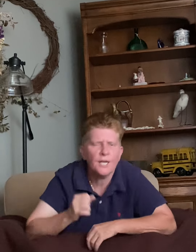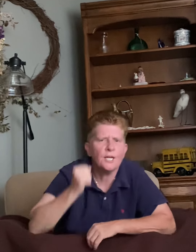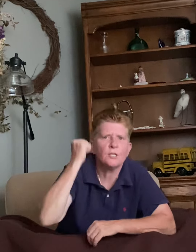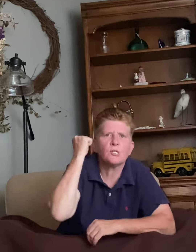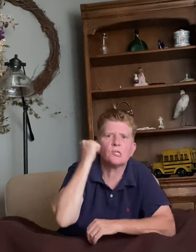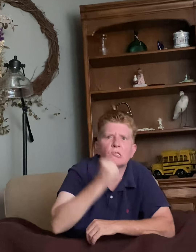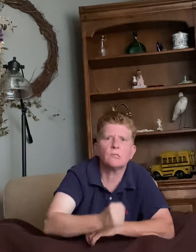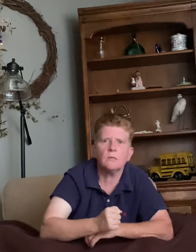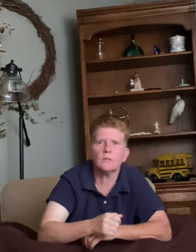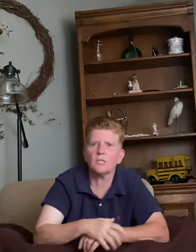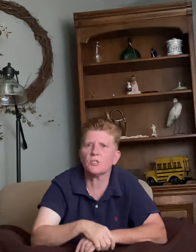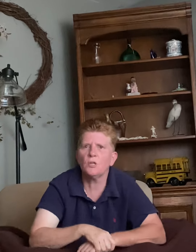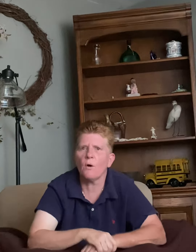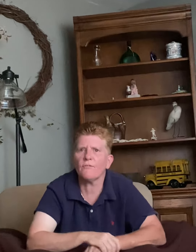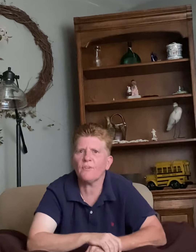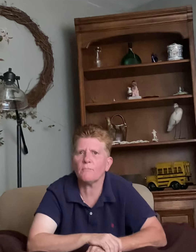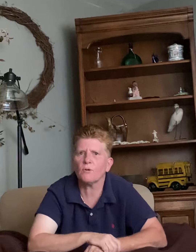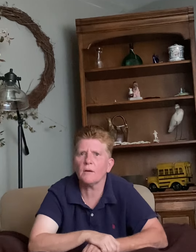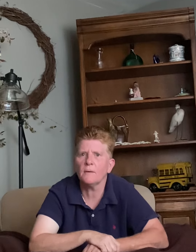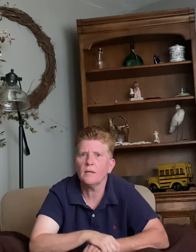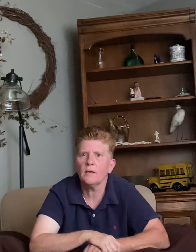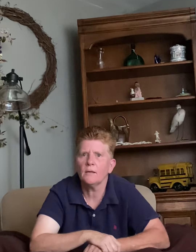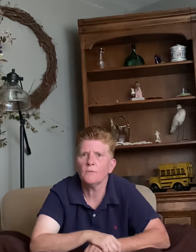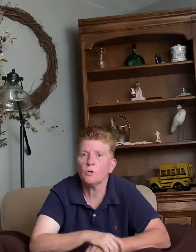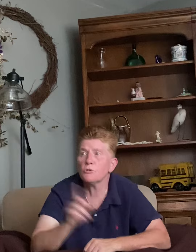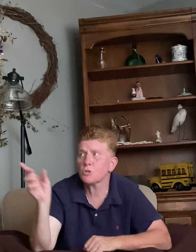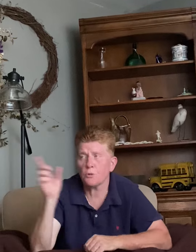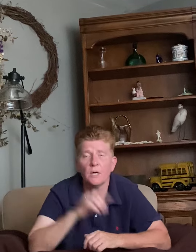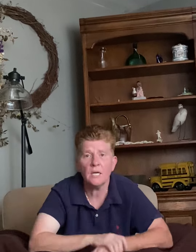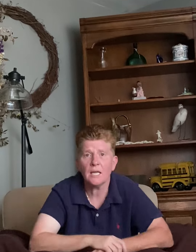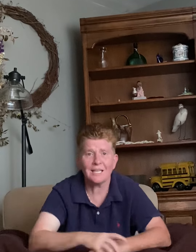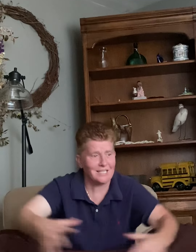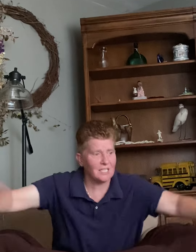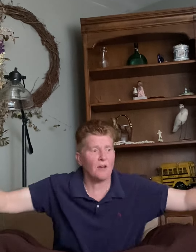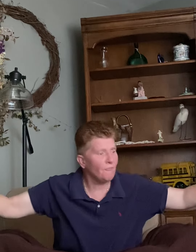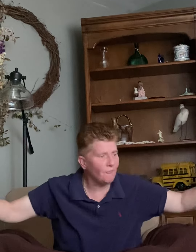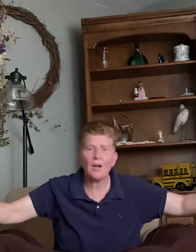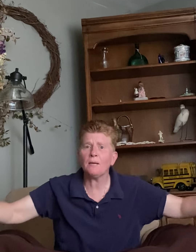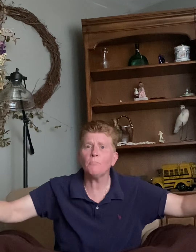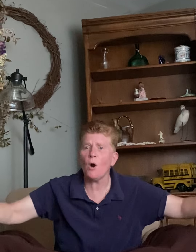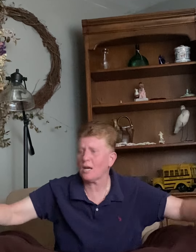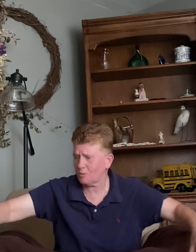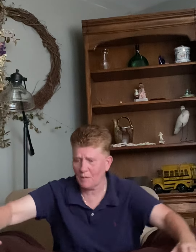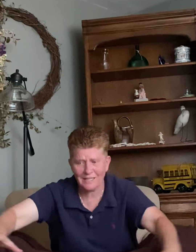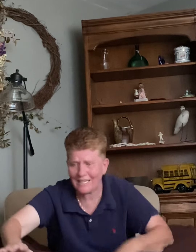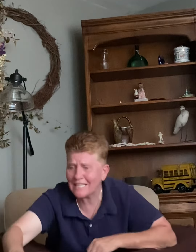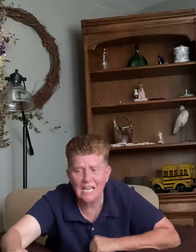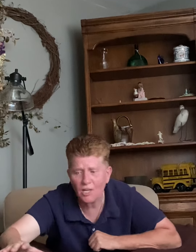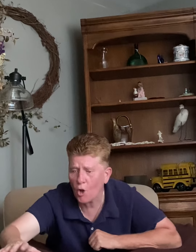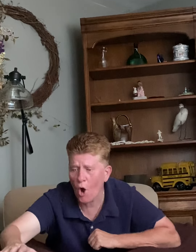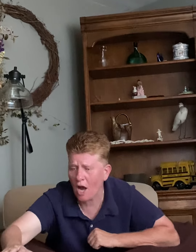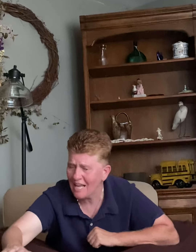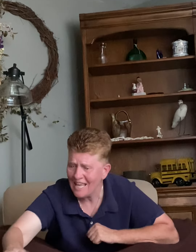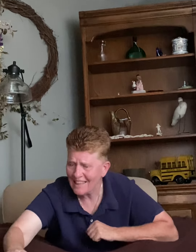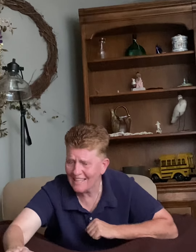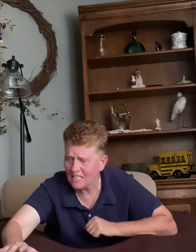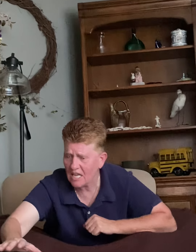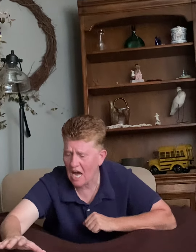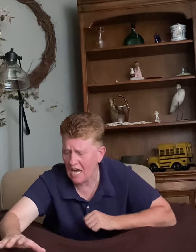There's no ephemera. There's no ephemera. There's No. You sure? Because there's a fucking box bigger than King Kong, this high,